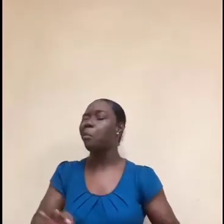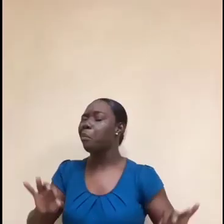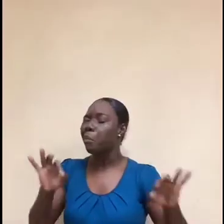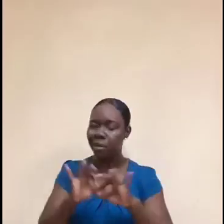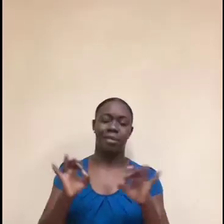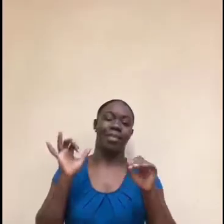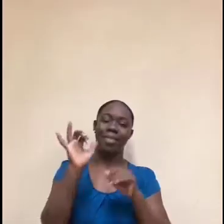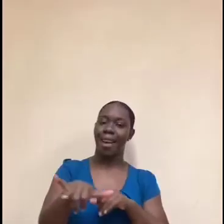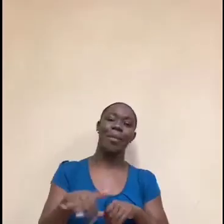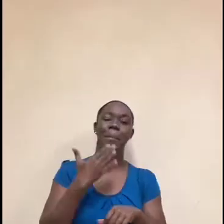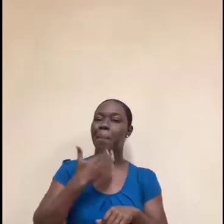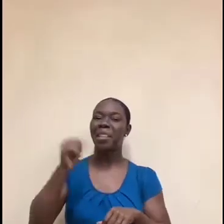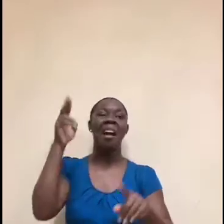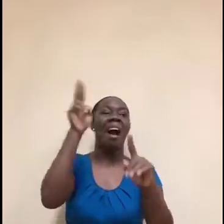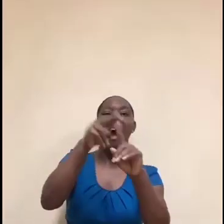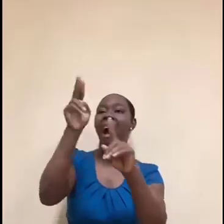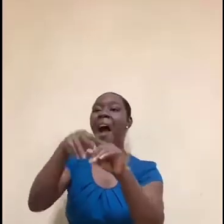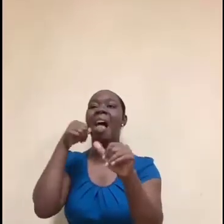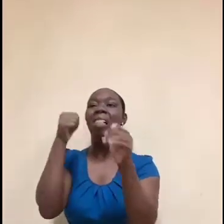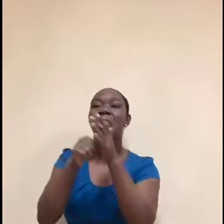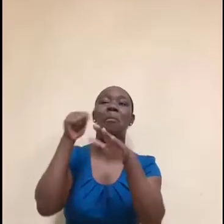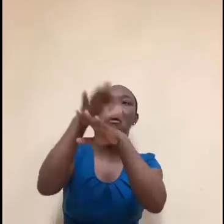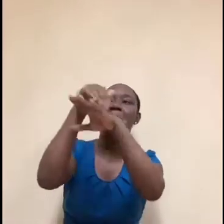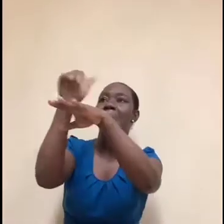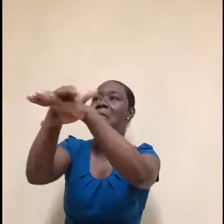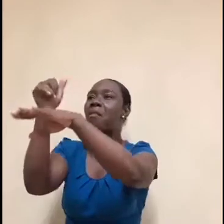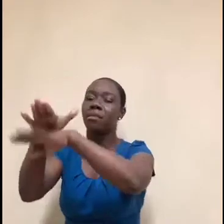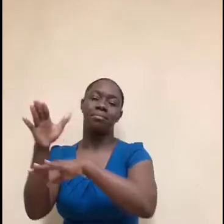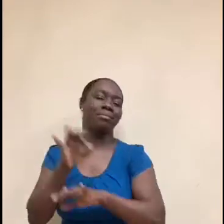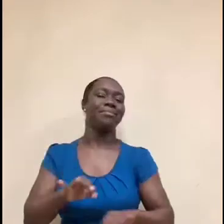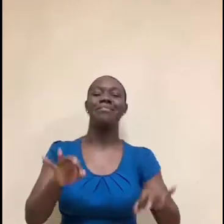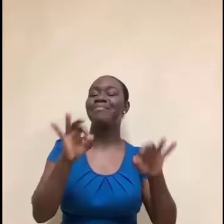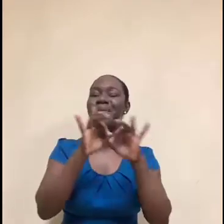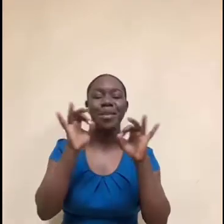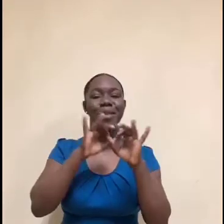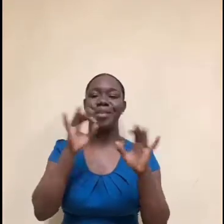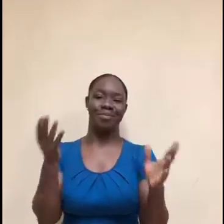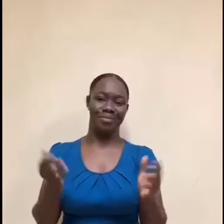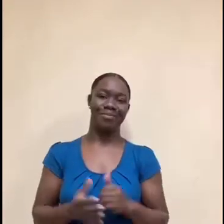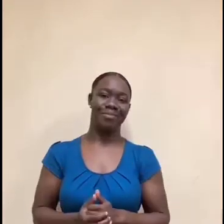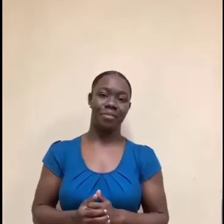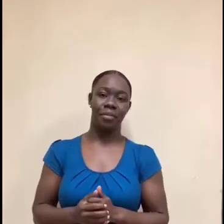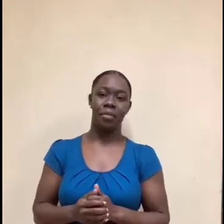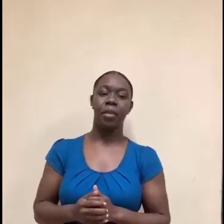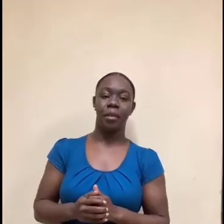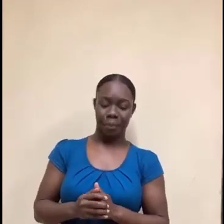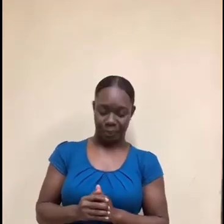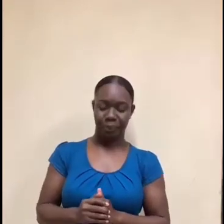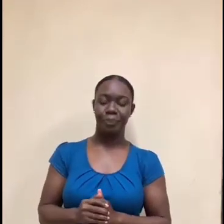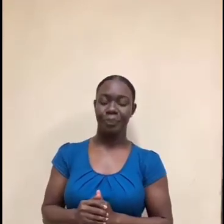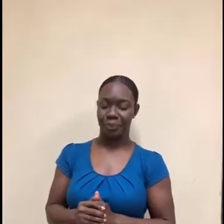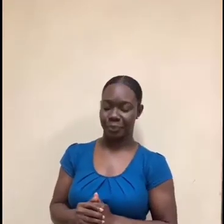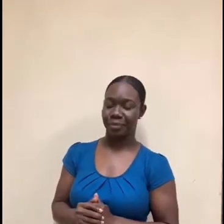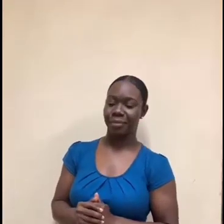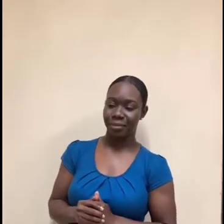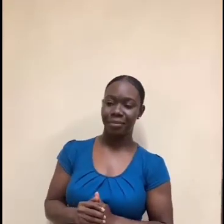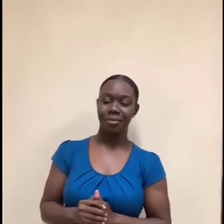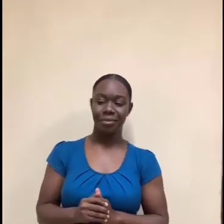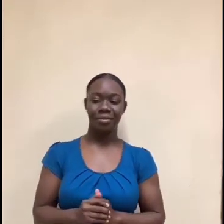So that's the power of networking. That's why we stress that it's not about getting a bunch of LinkedIn connections. It's more about building real connections,